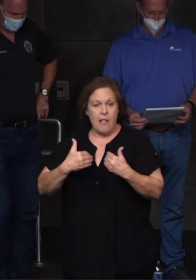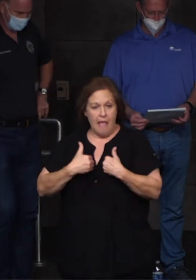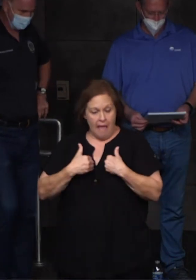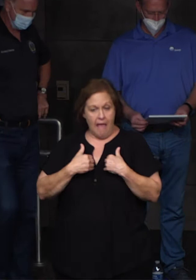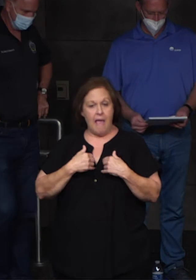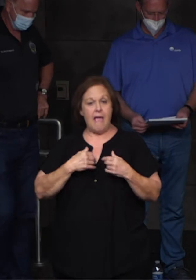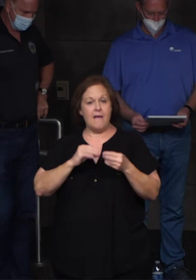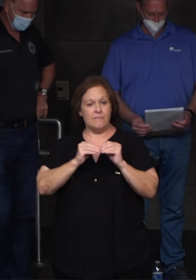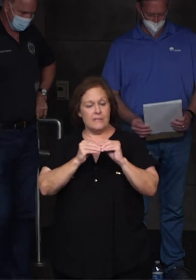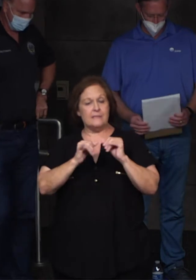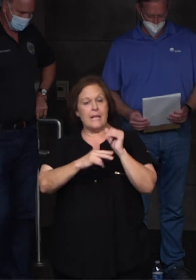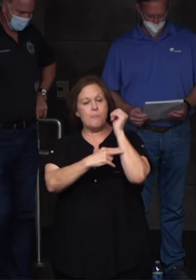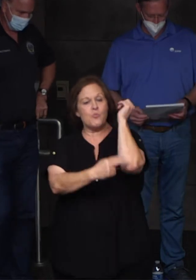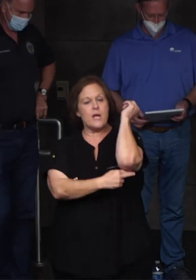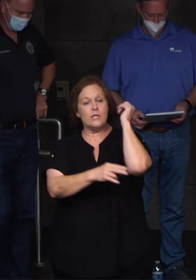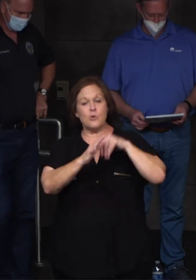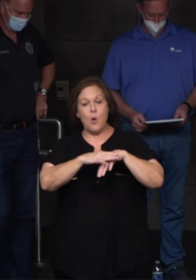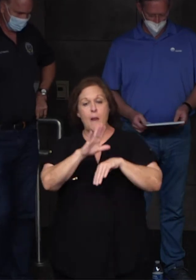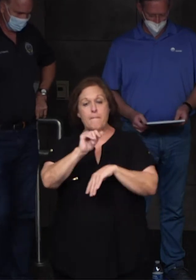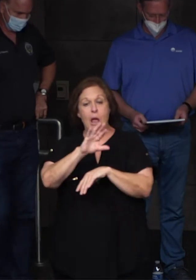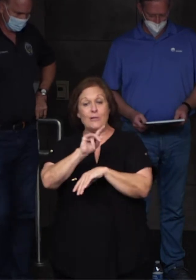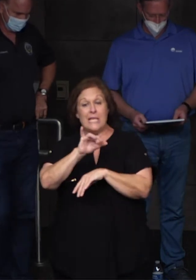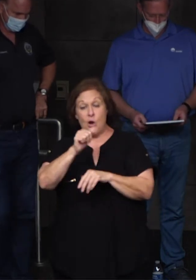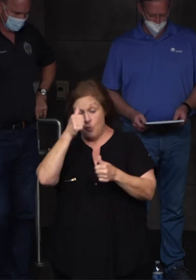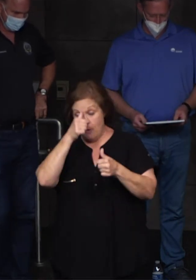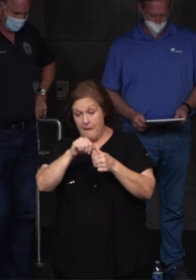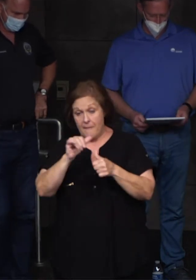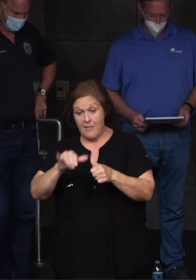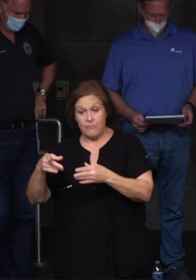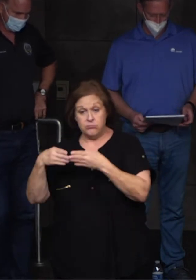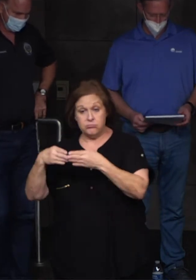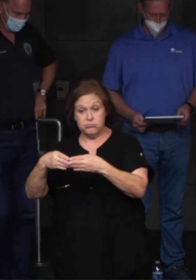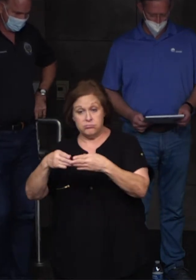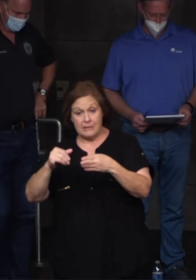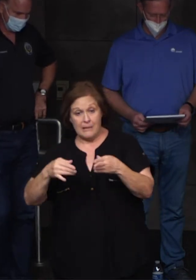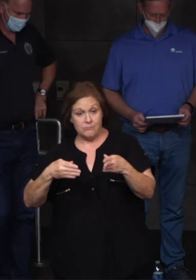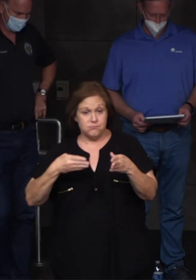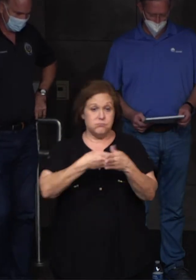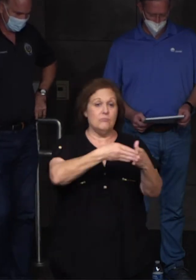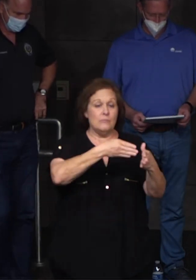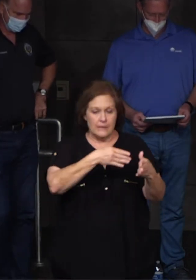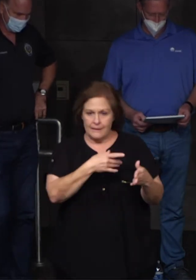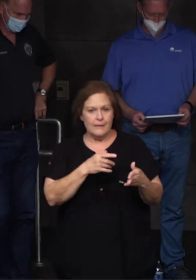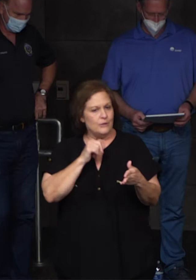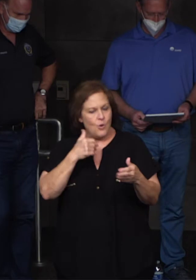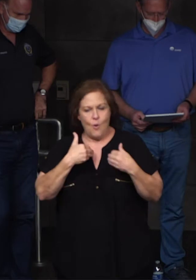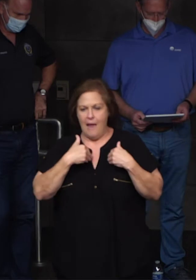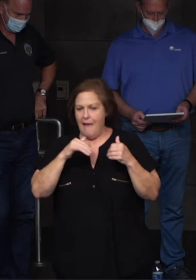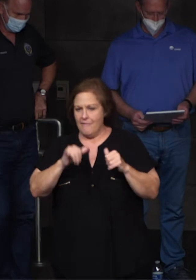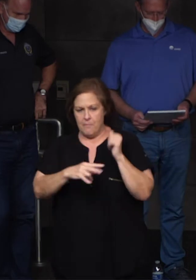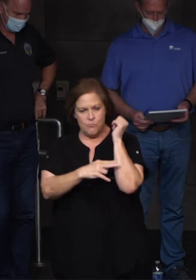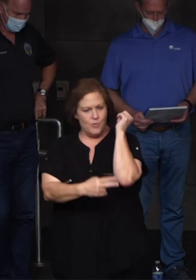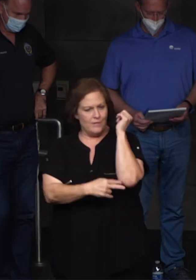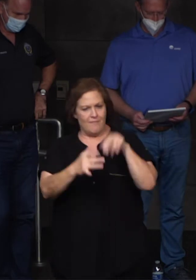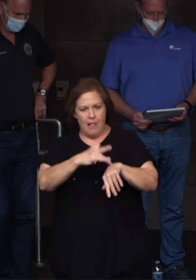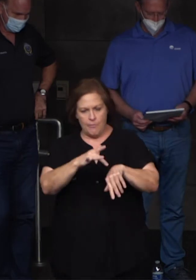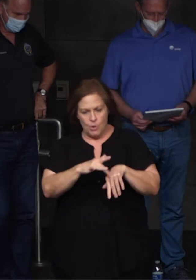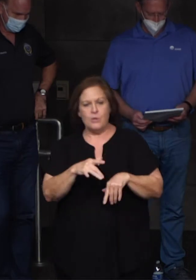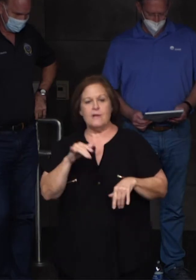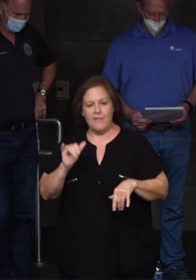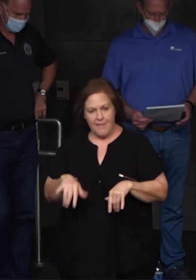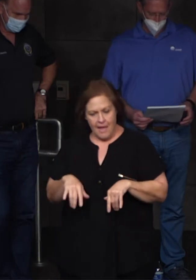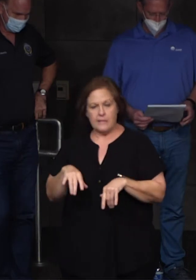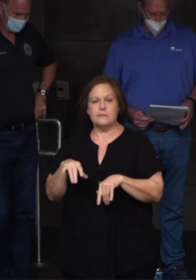bridge on the Barataria side. Remember, the vessels hit the swing bridge, and we don't have access to the Barataria side. So this will be in